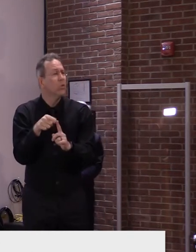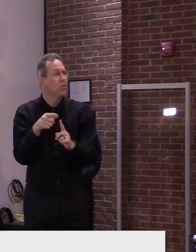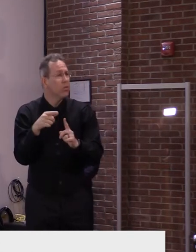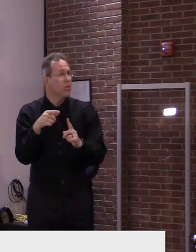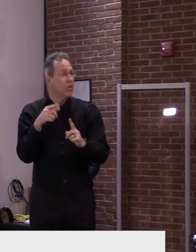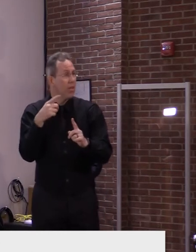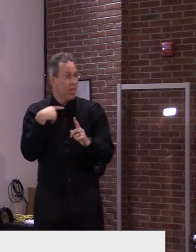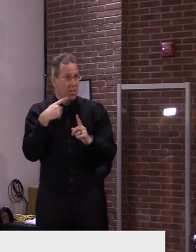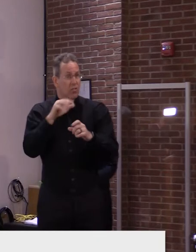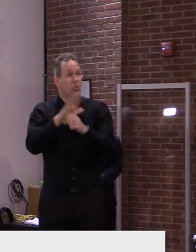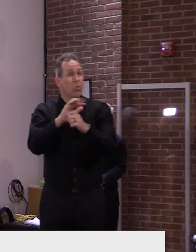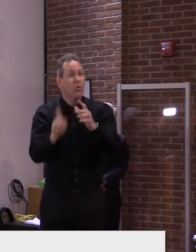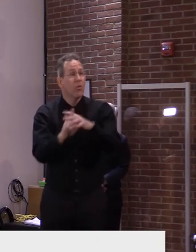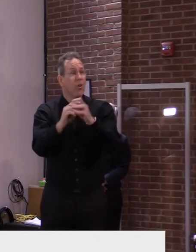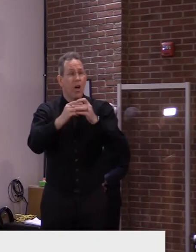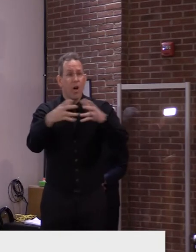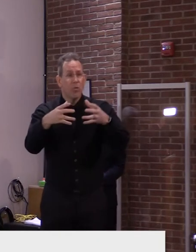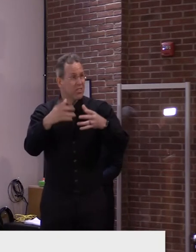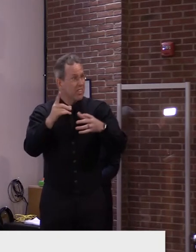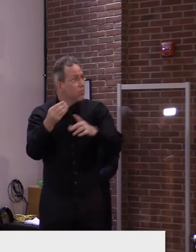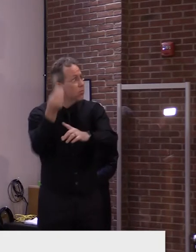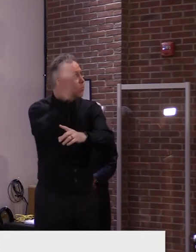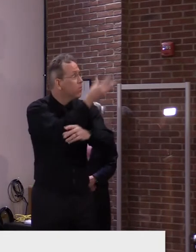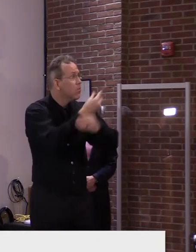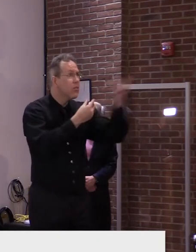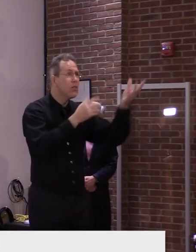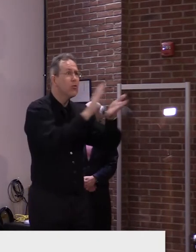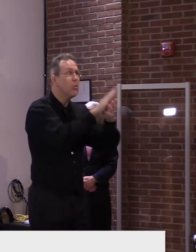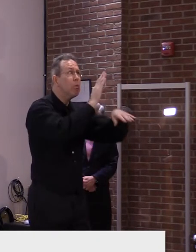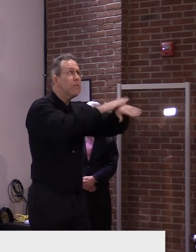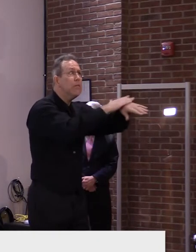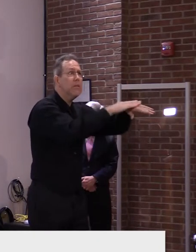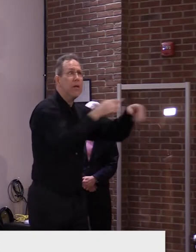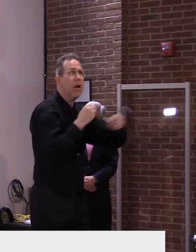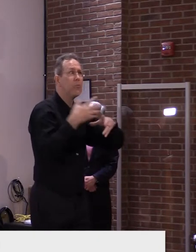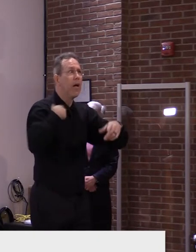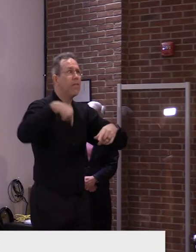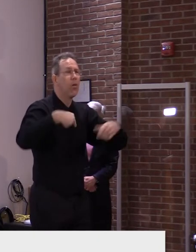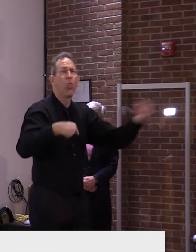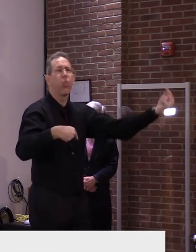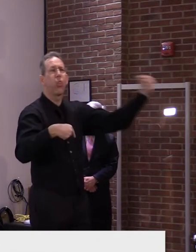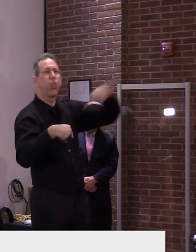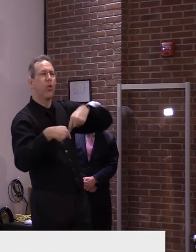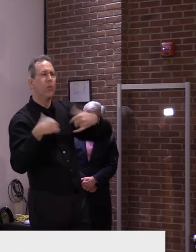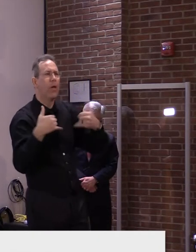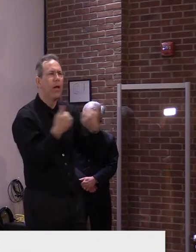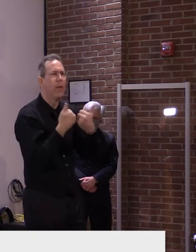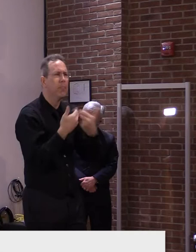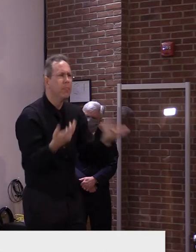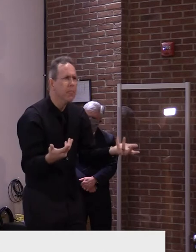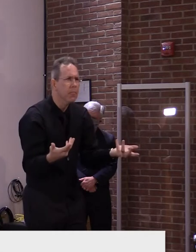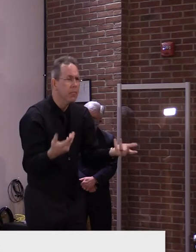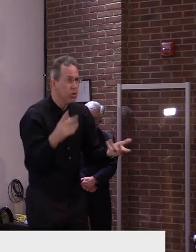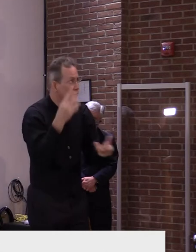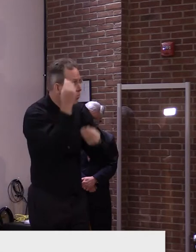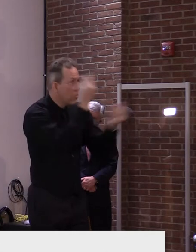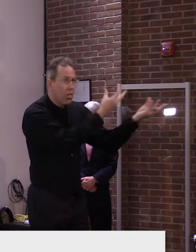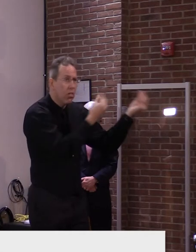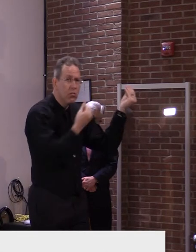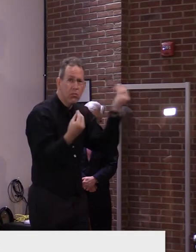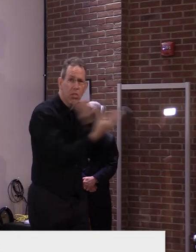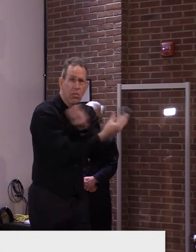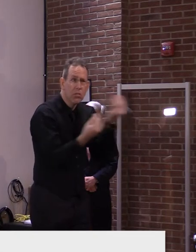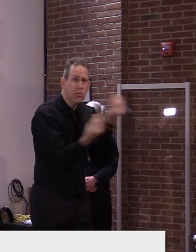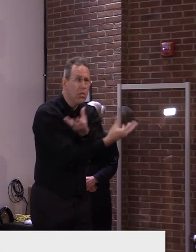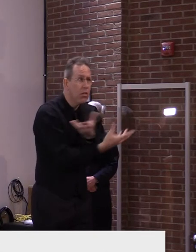uh, that they've had an outbreak? And is that visiting school notifying parents that they're, uh, bussing their